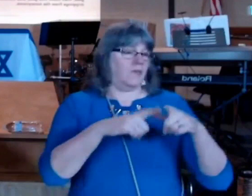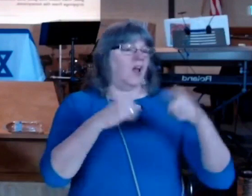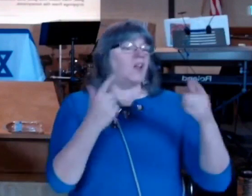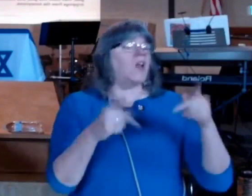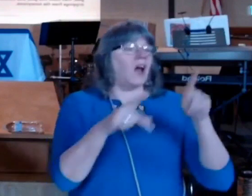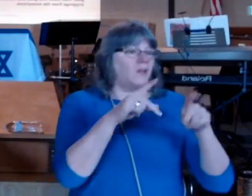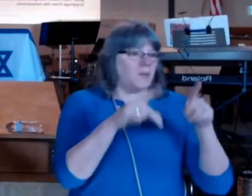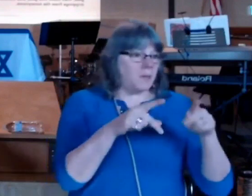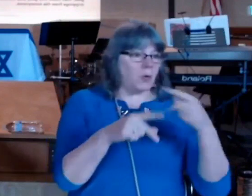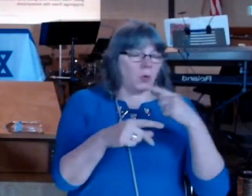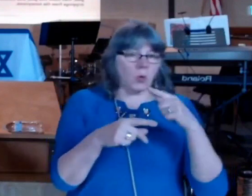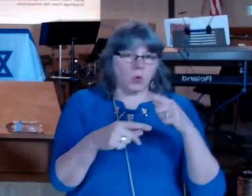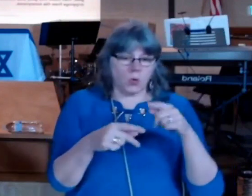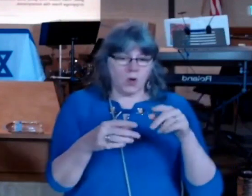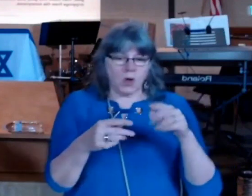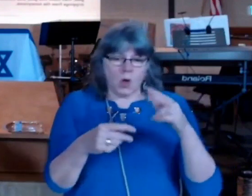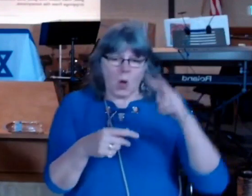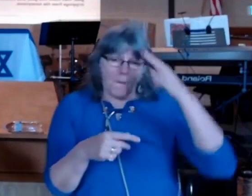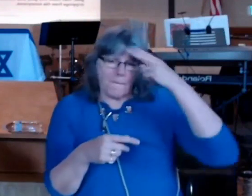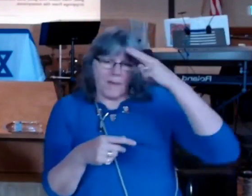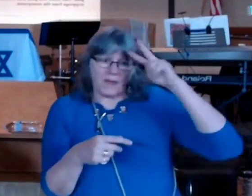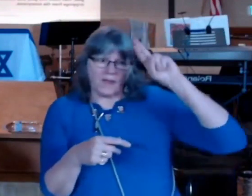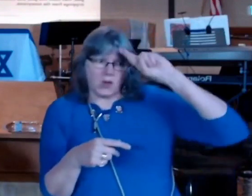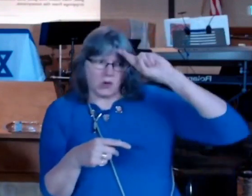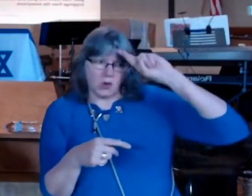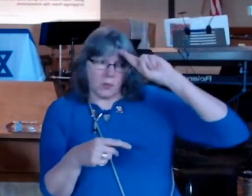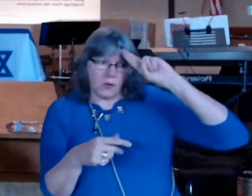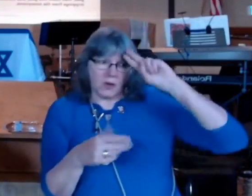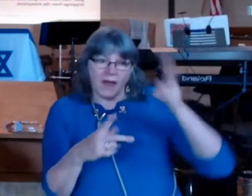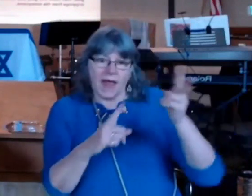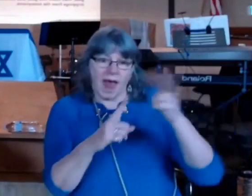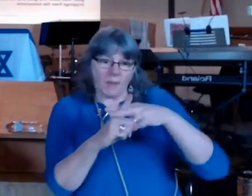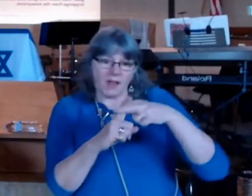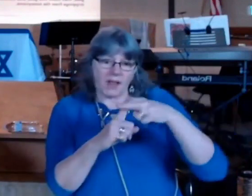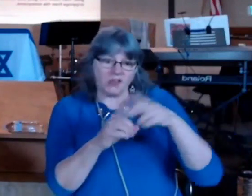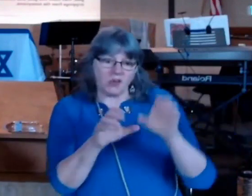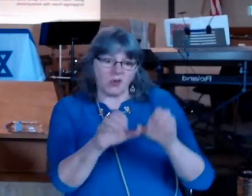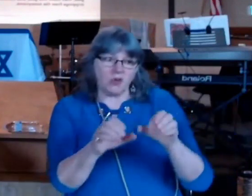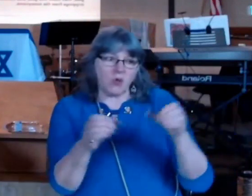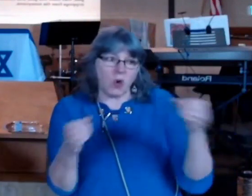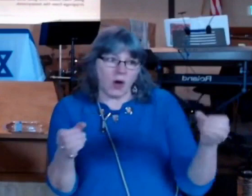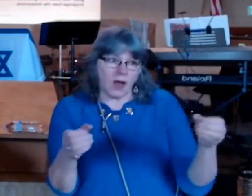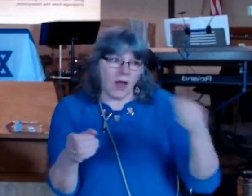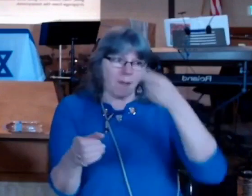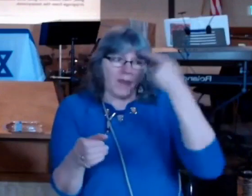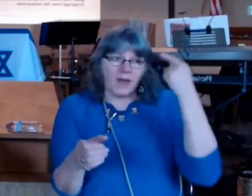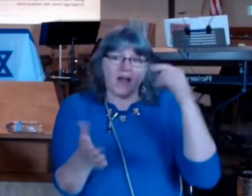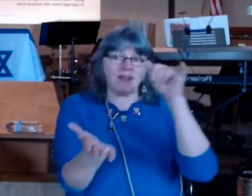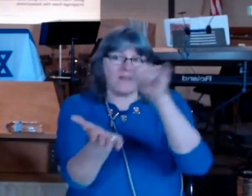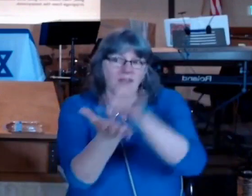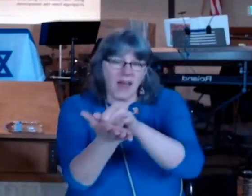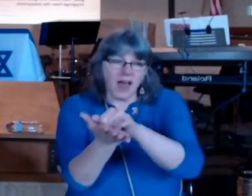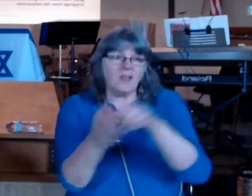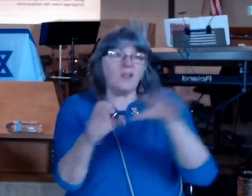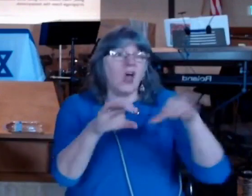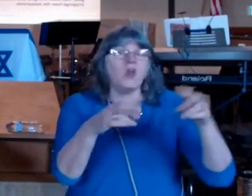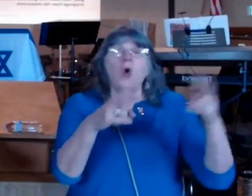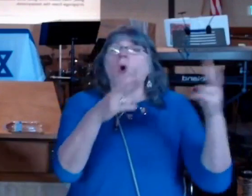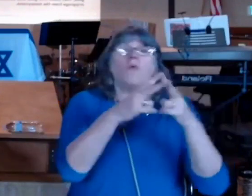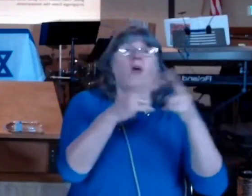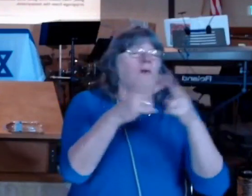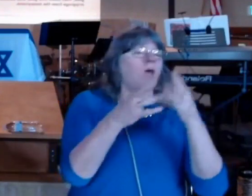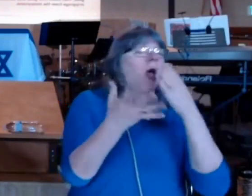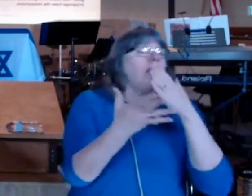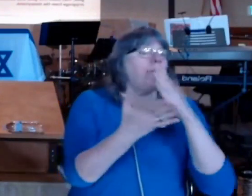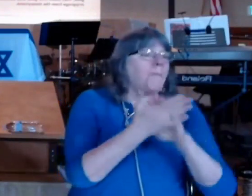evil wrong application of the word God and then people blame the word